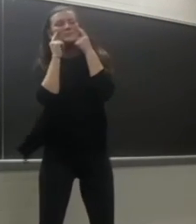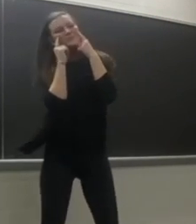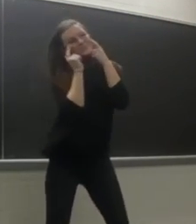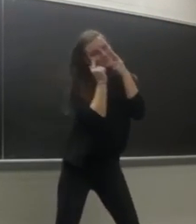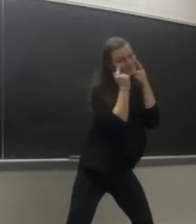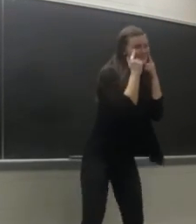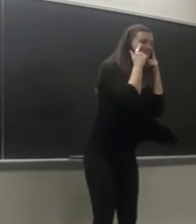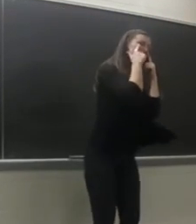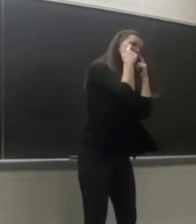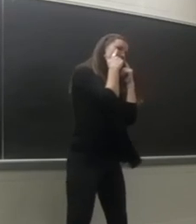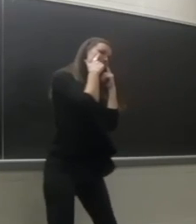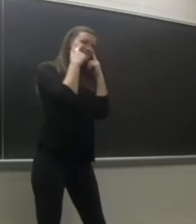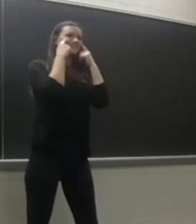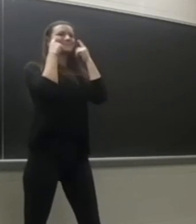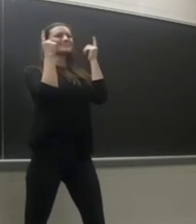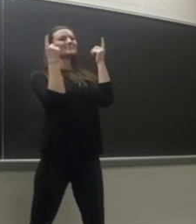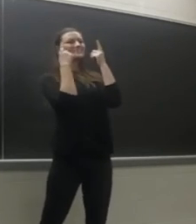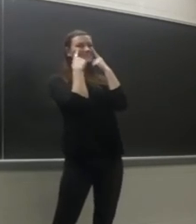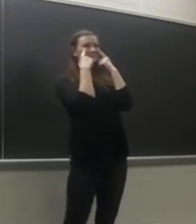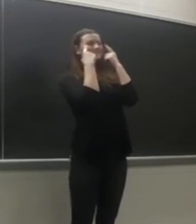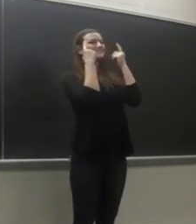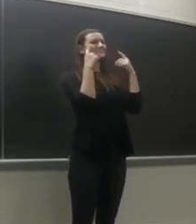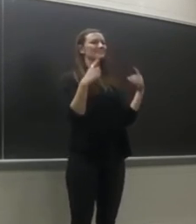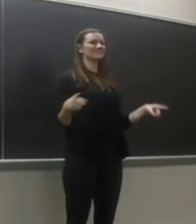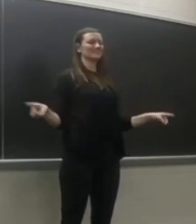eyes